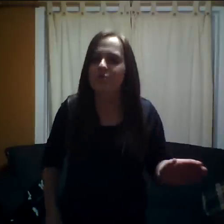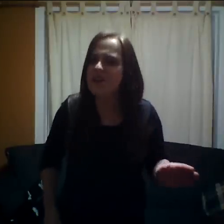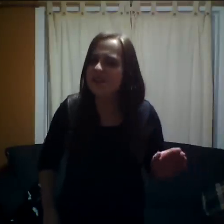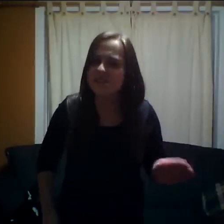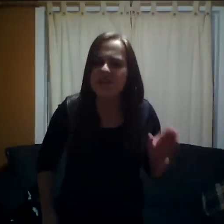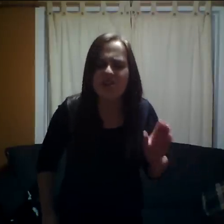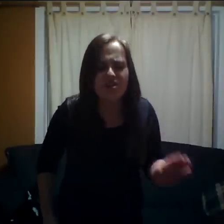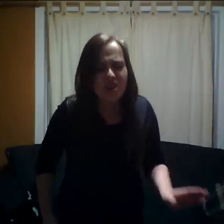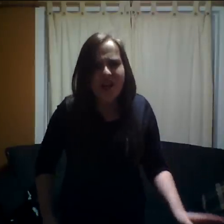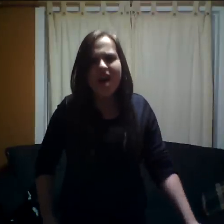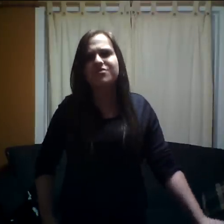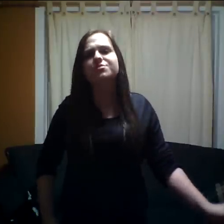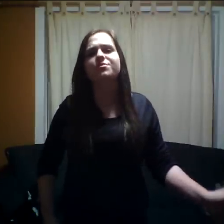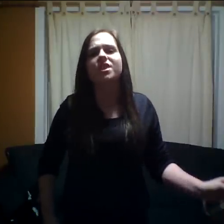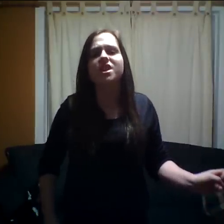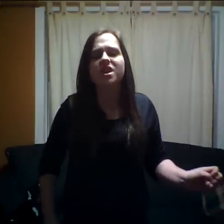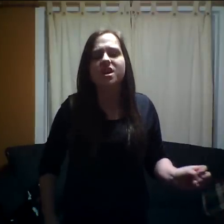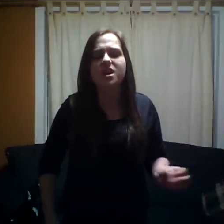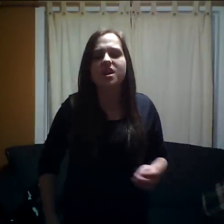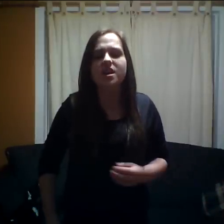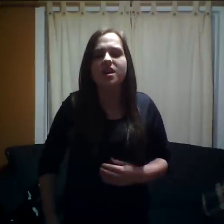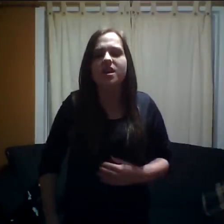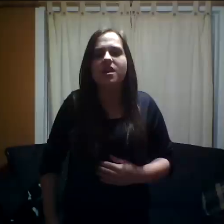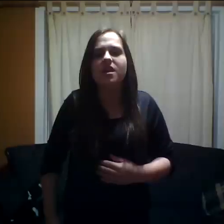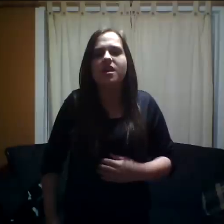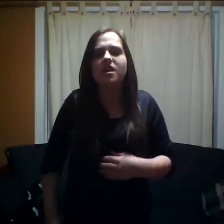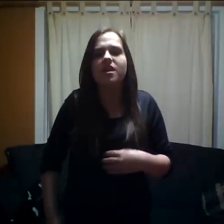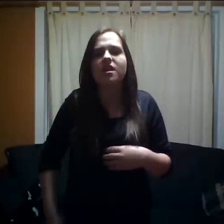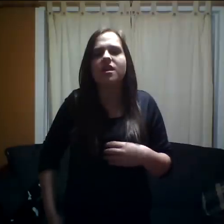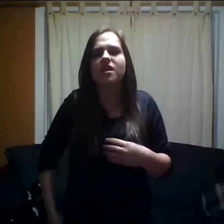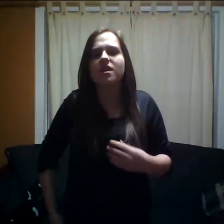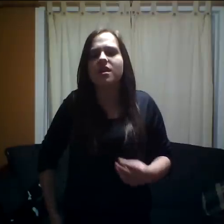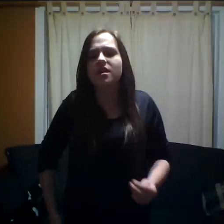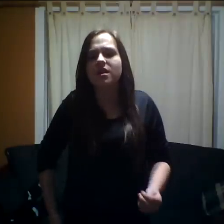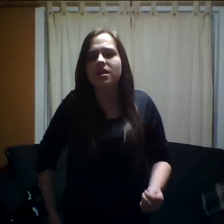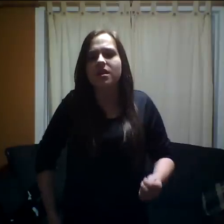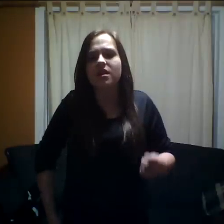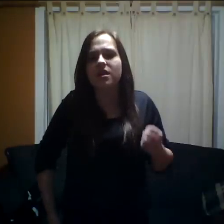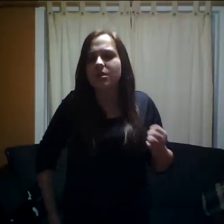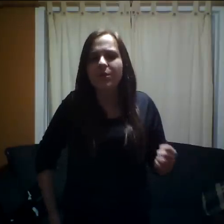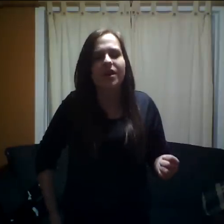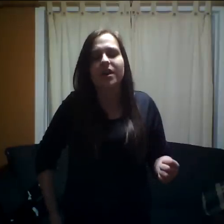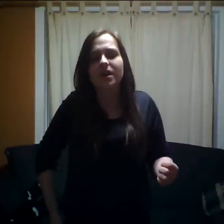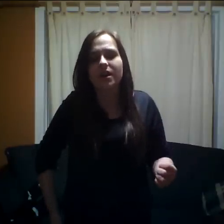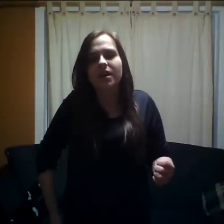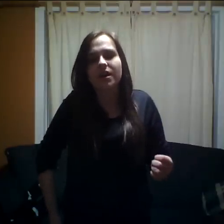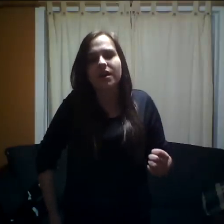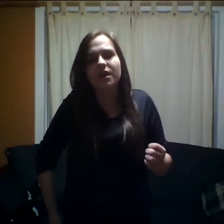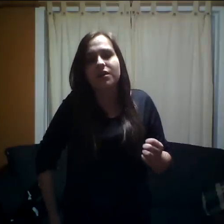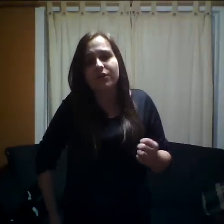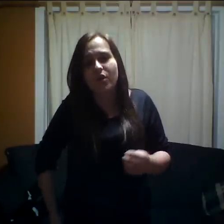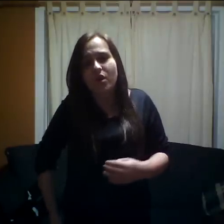reason you loved me before?